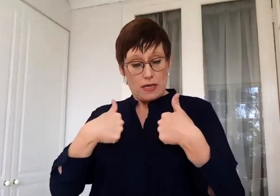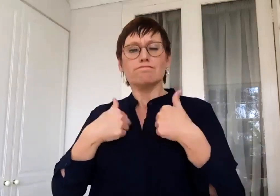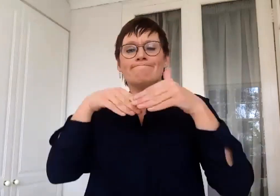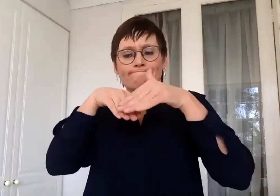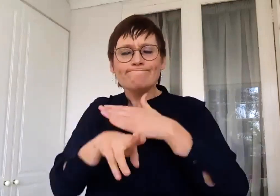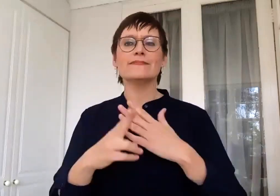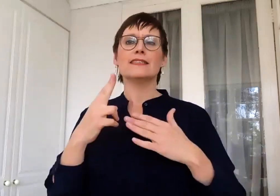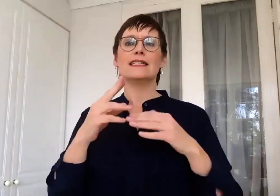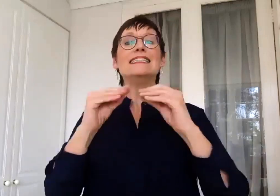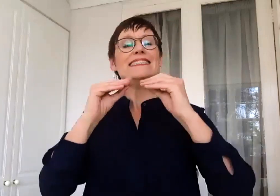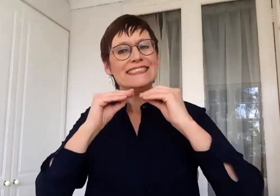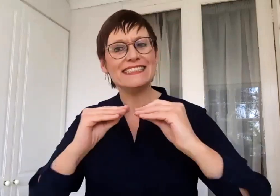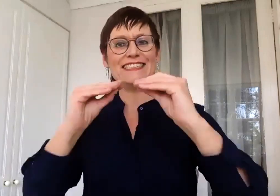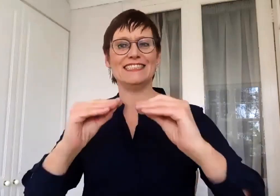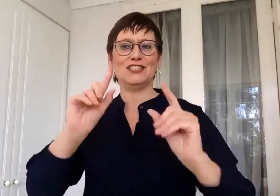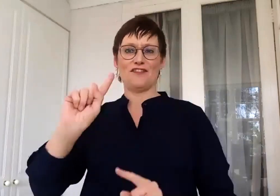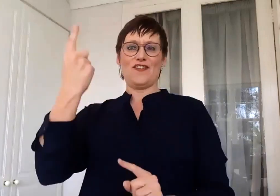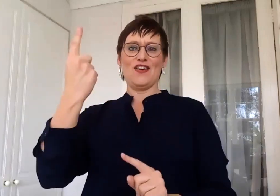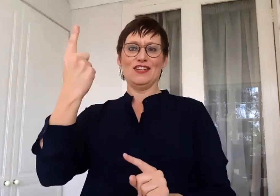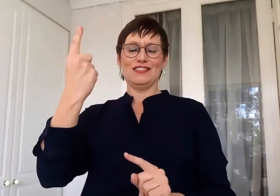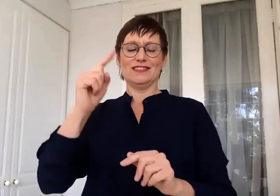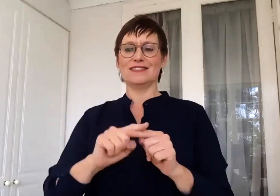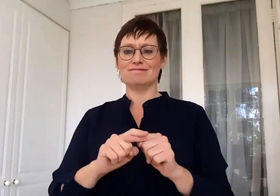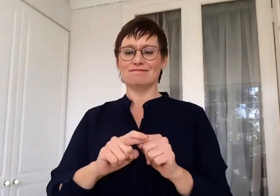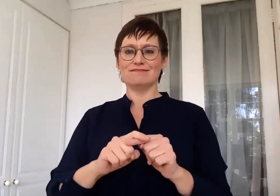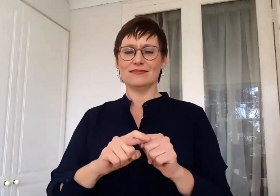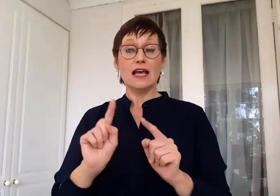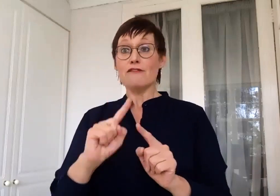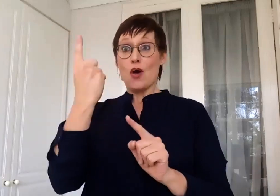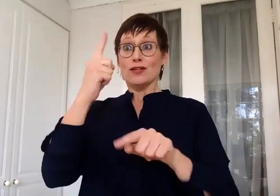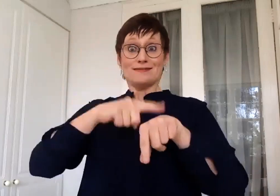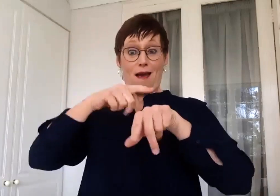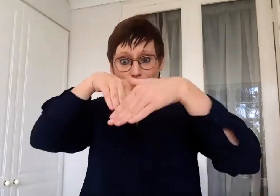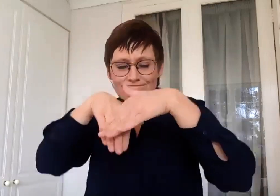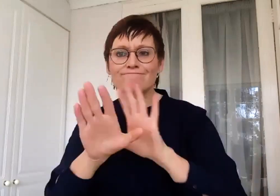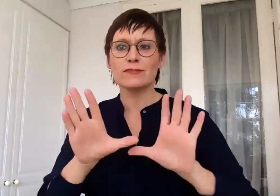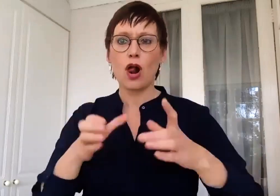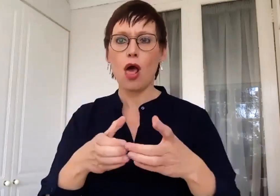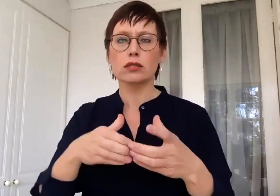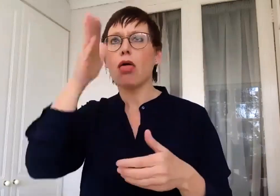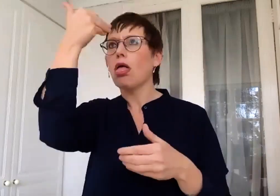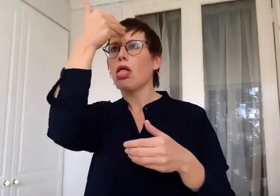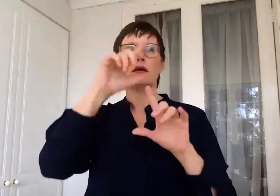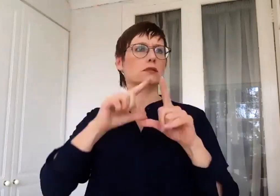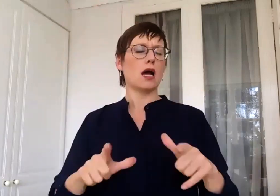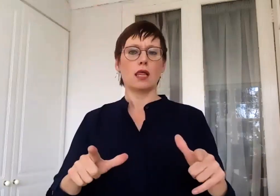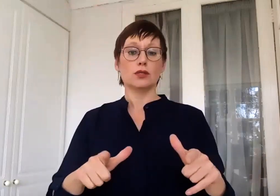I mean, I was literally went into a class for the first time and could not sign. And the children, who are the least